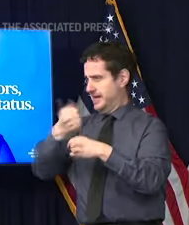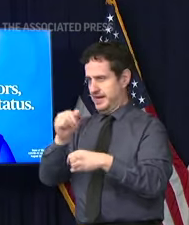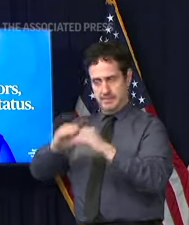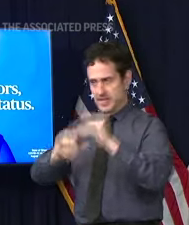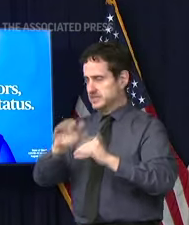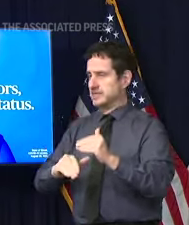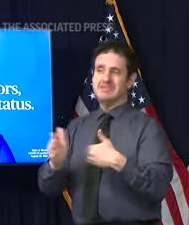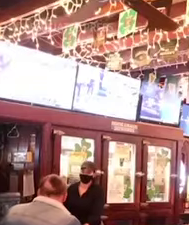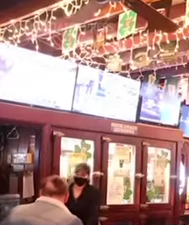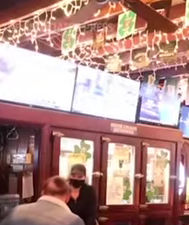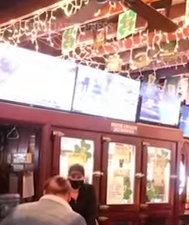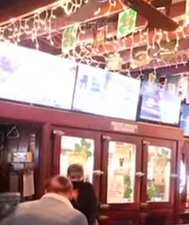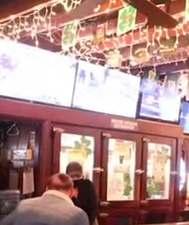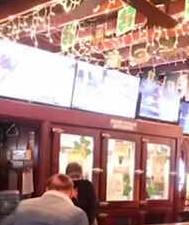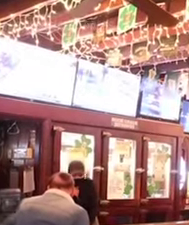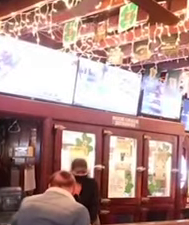effective on Monday.